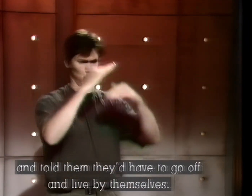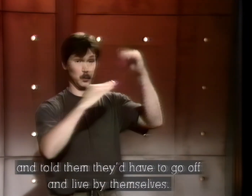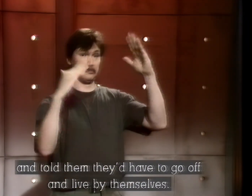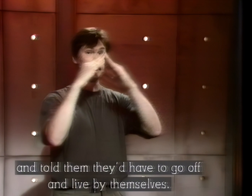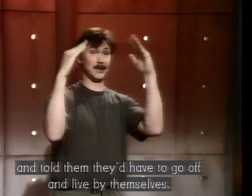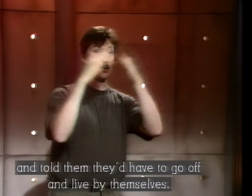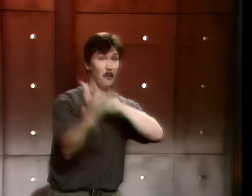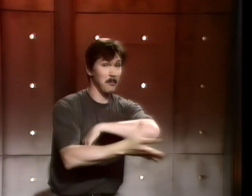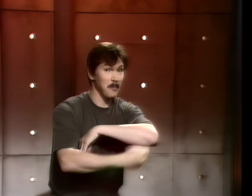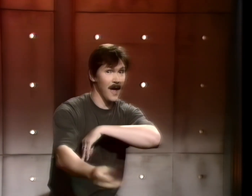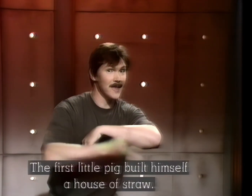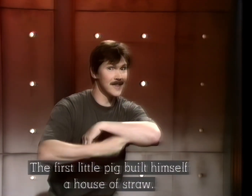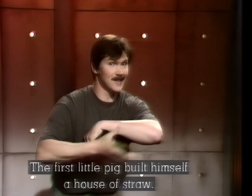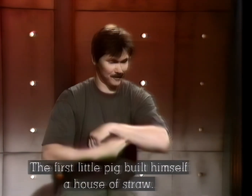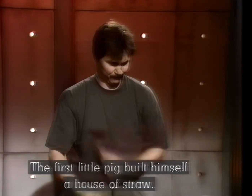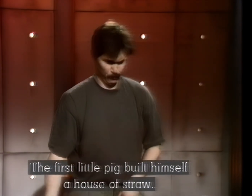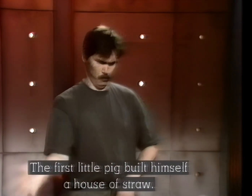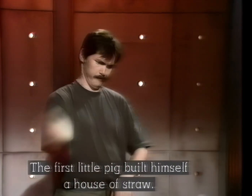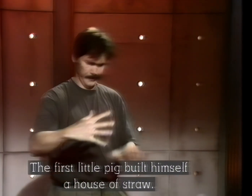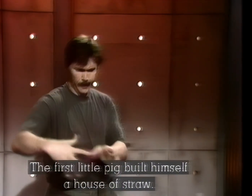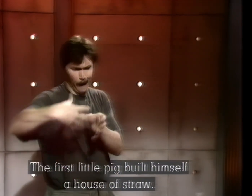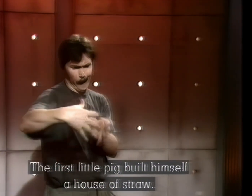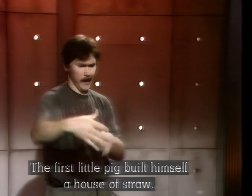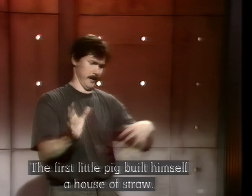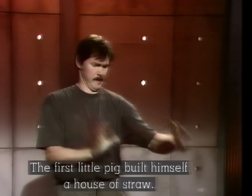So, they all went off, and the first little pig built himself a house of straw.